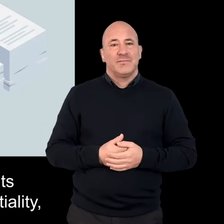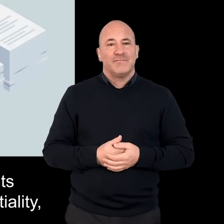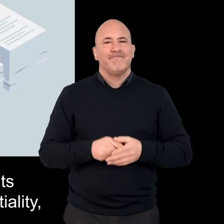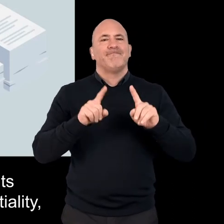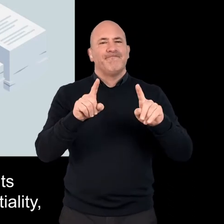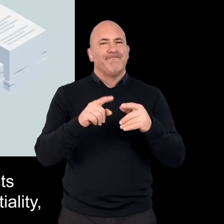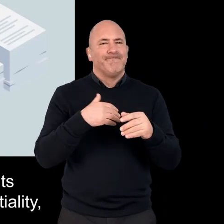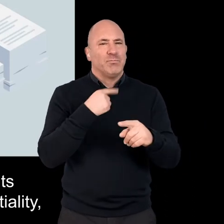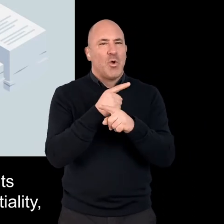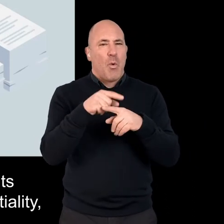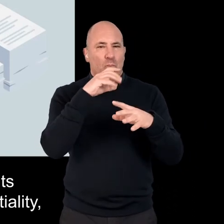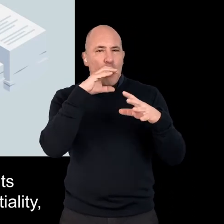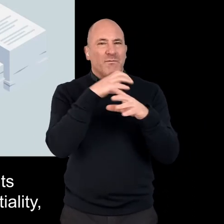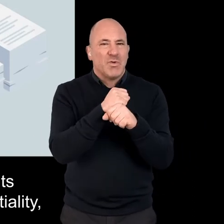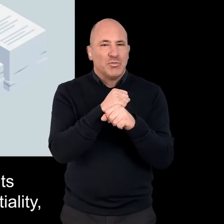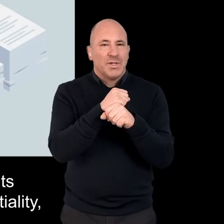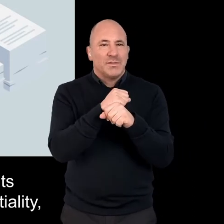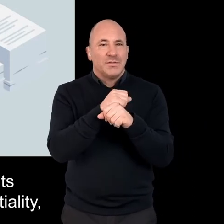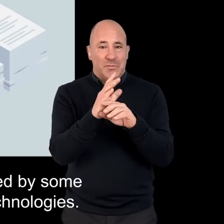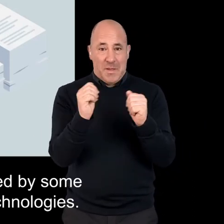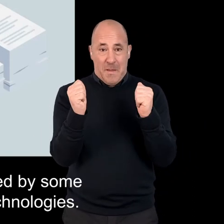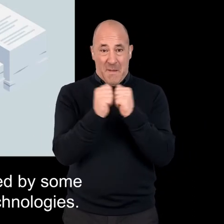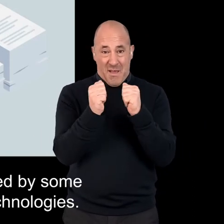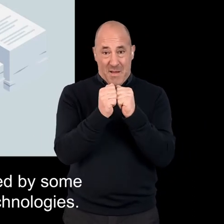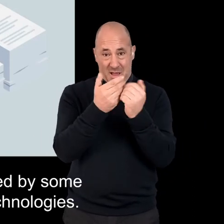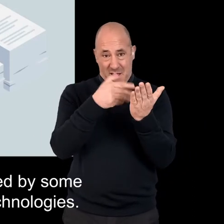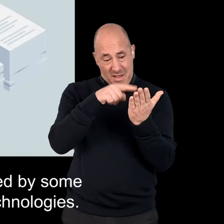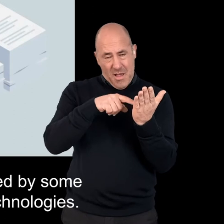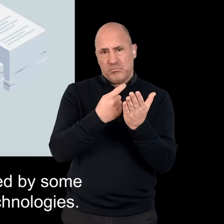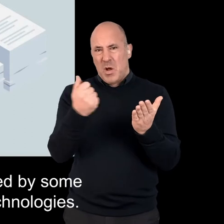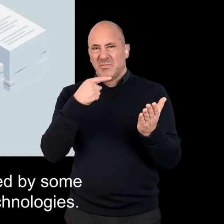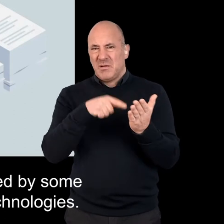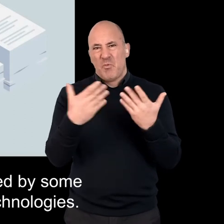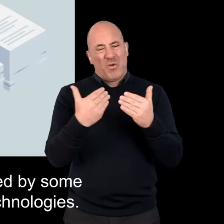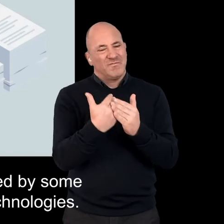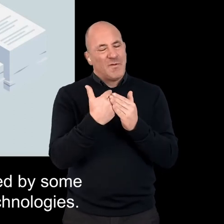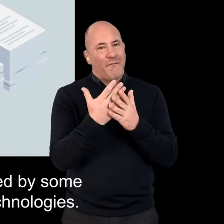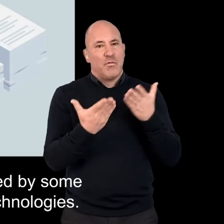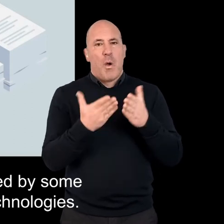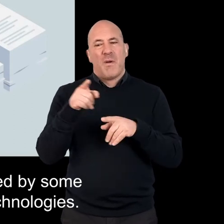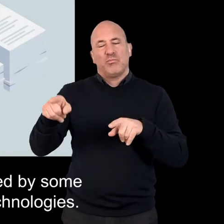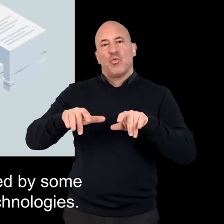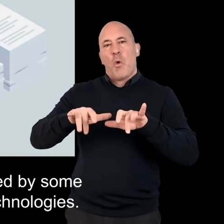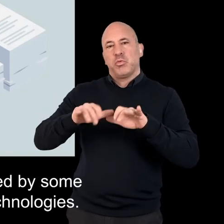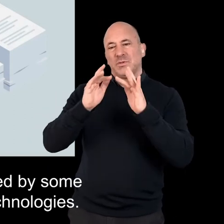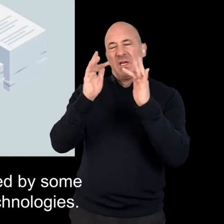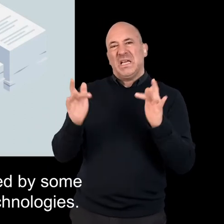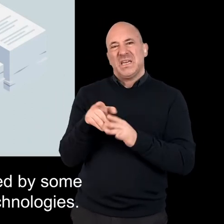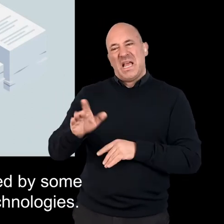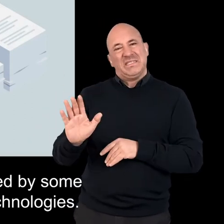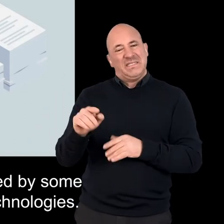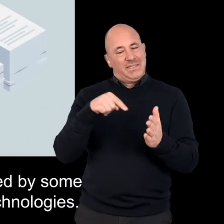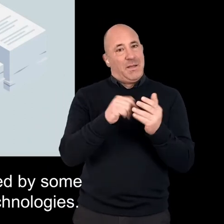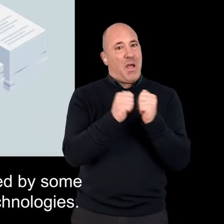There are also some points that were raised around confidentiality. hardcopy documents are regarded by some people as more secure than